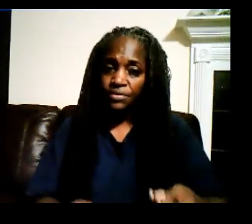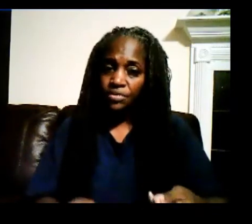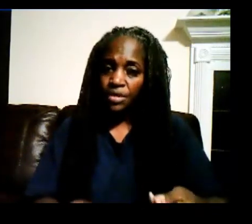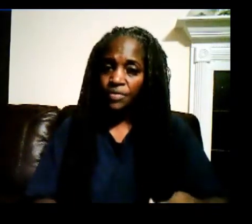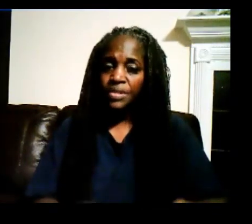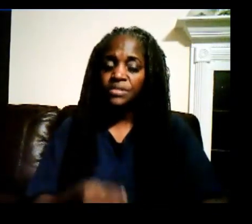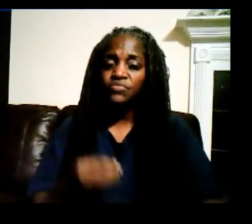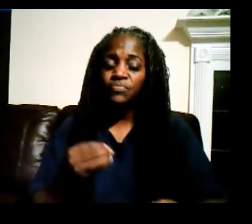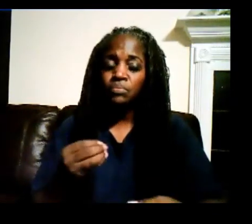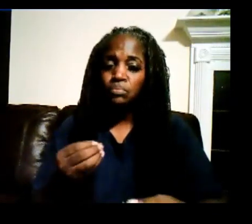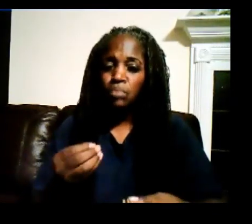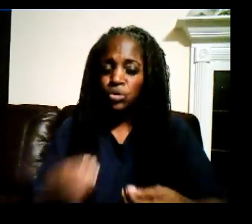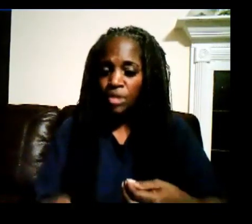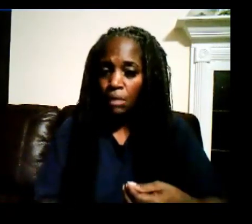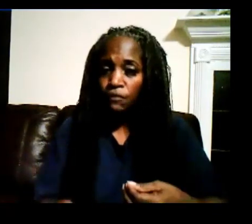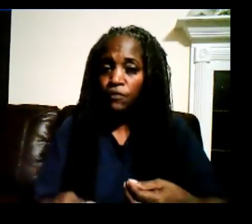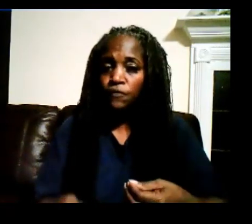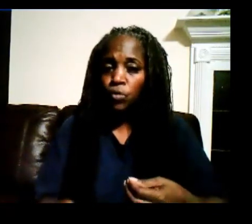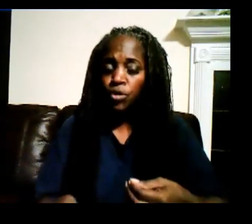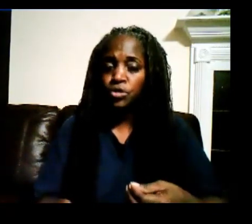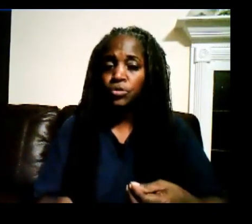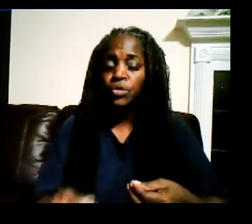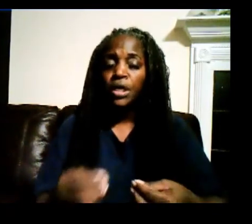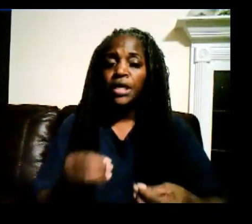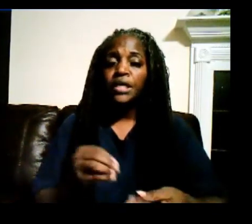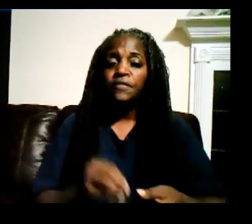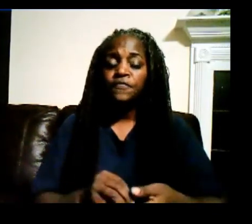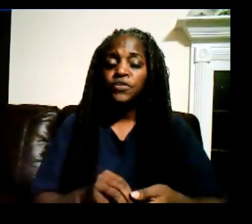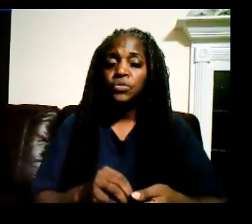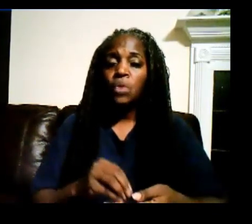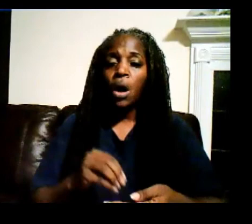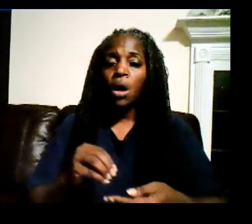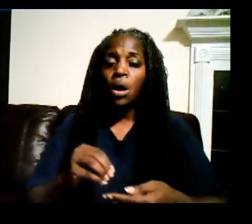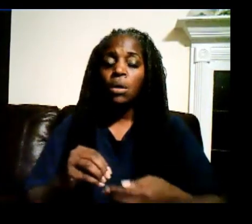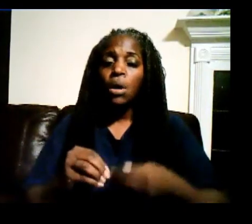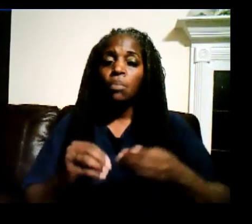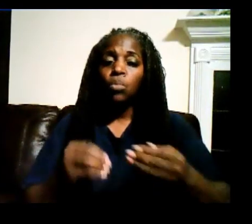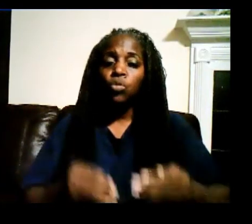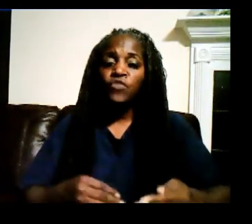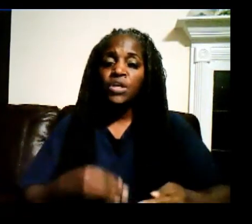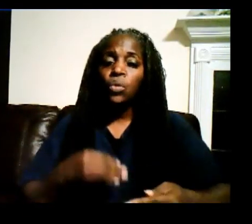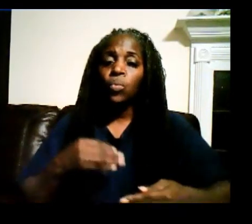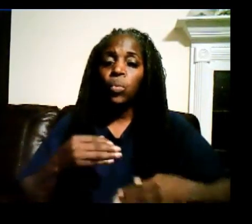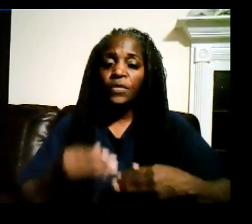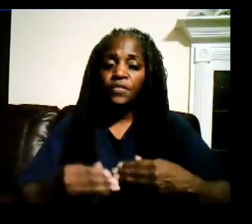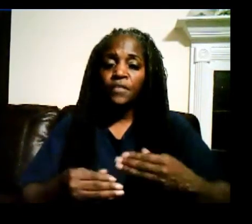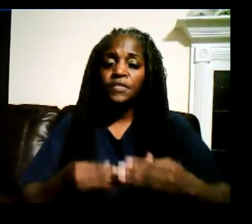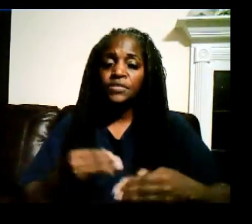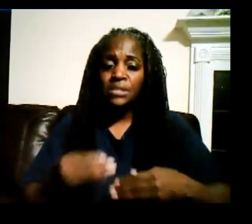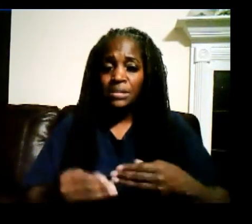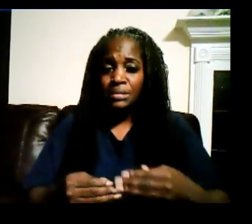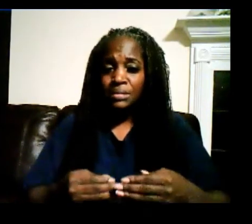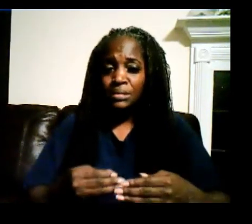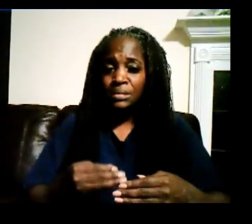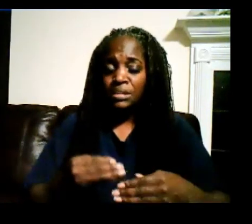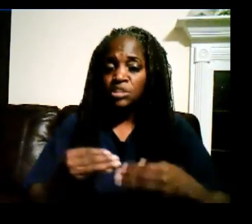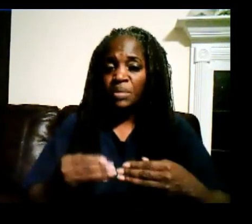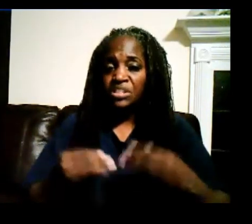most helpful for you if you are moving with the seasons, especially